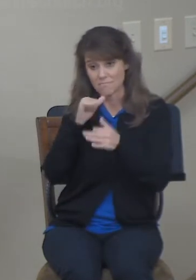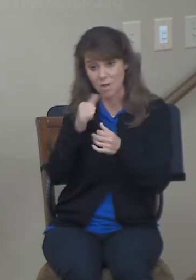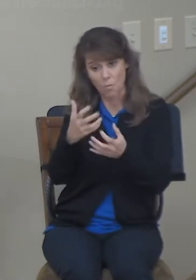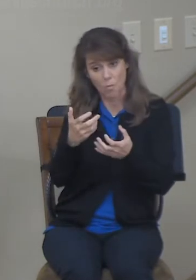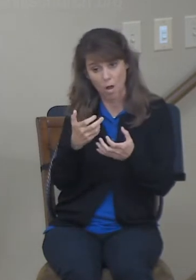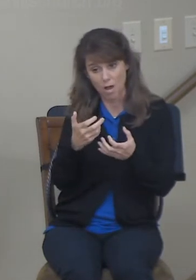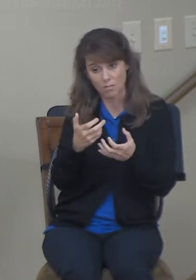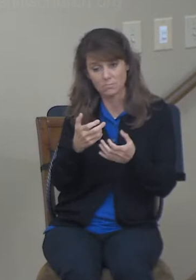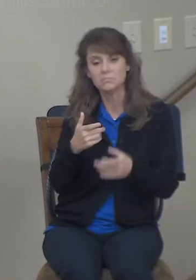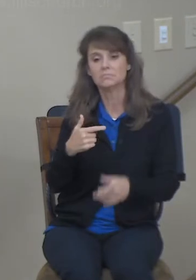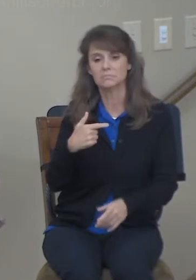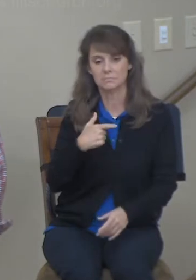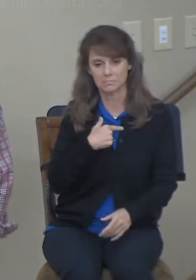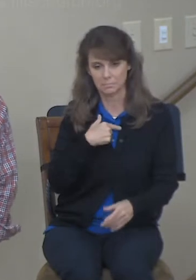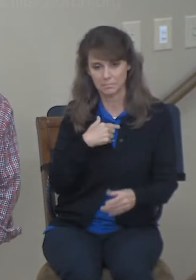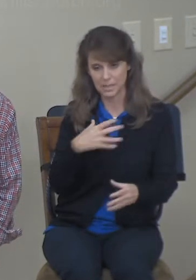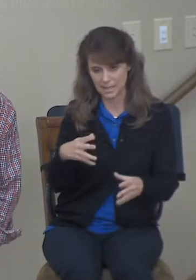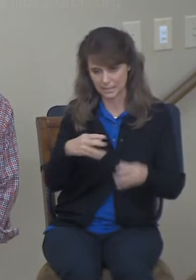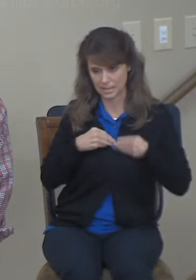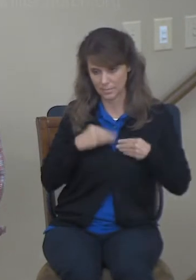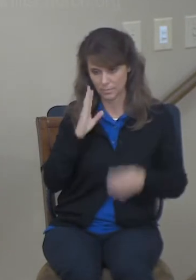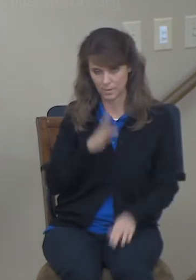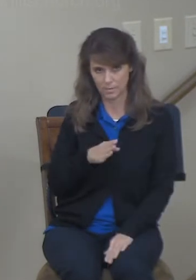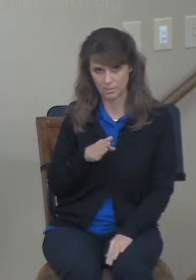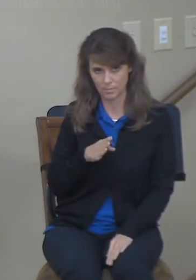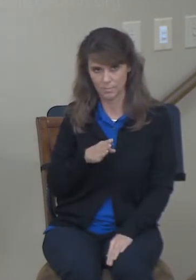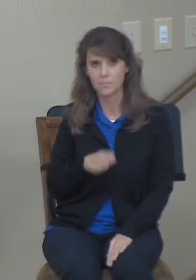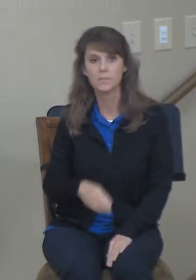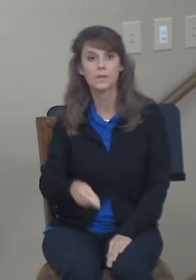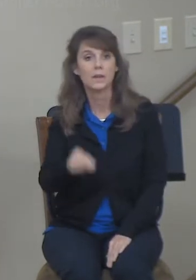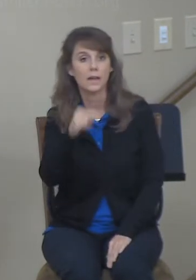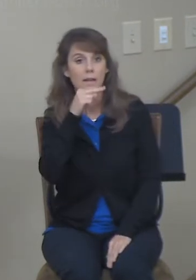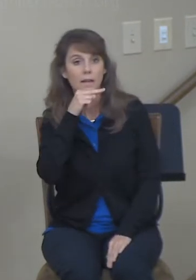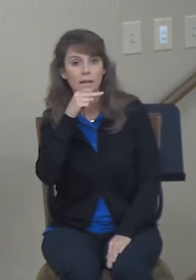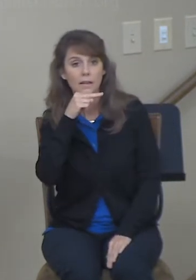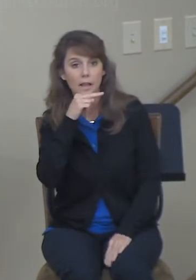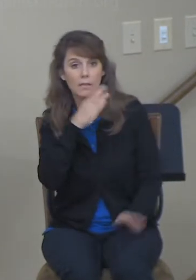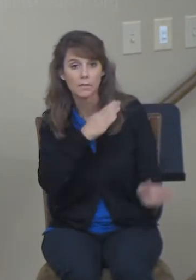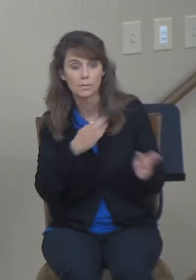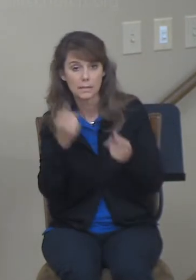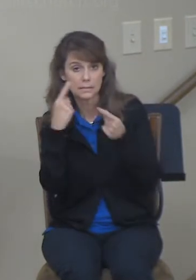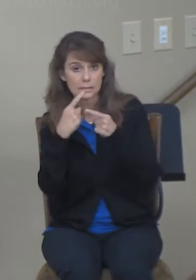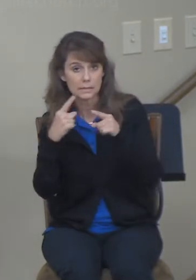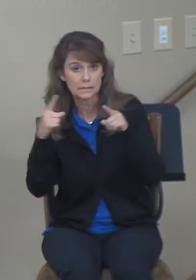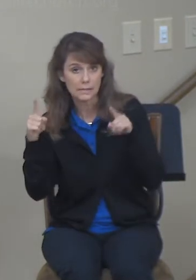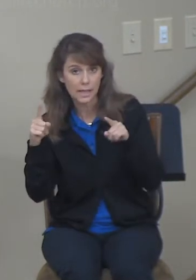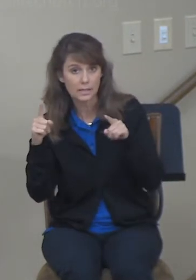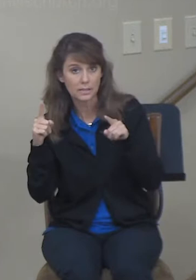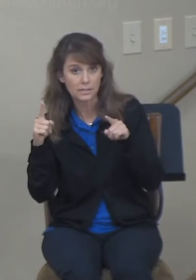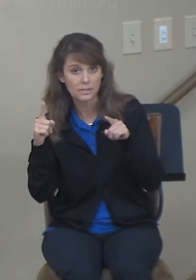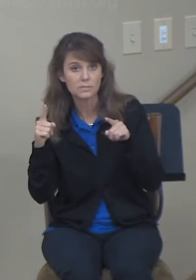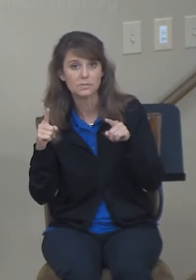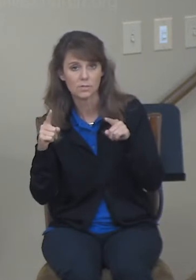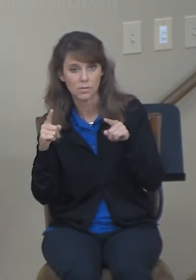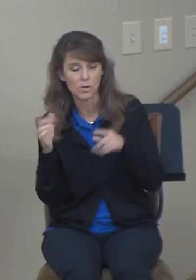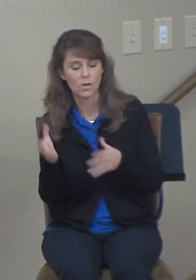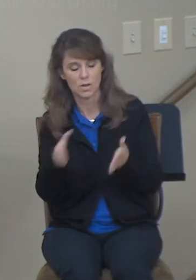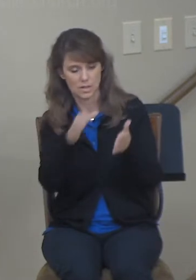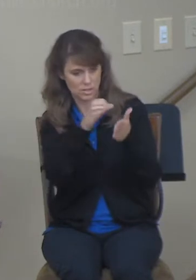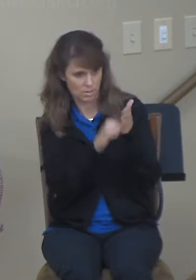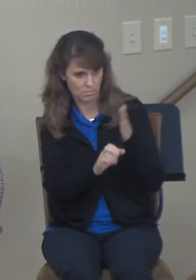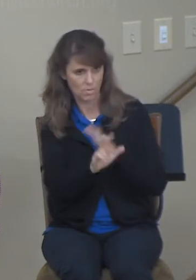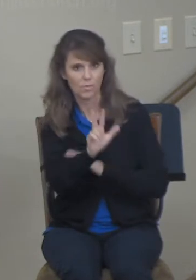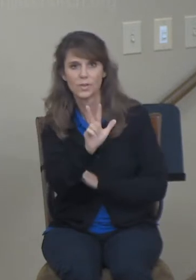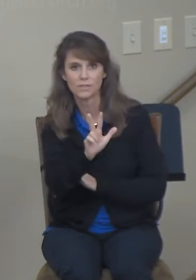But to know that Naomi's plan had success, we read the end of chapter 3 where Ruth